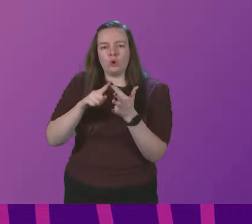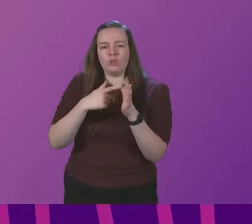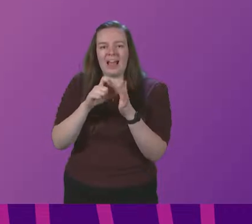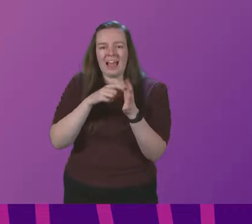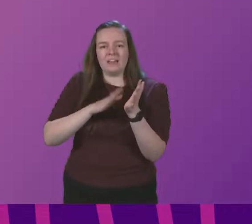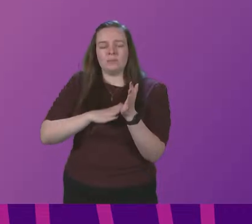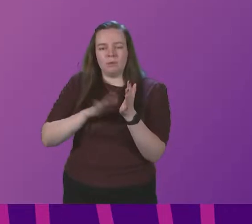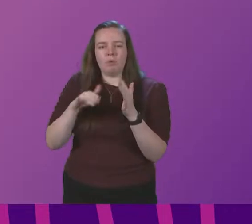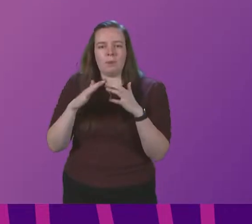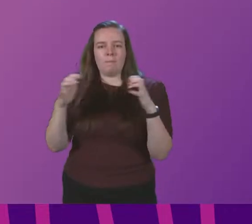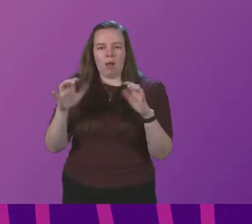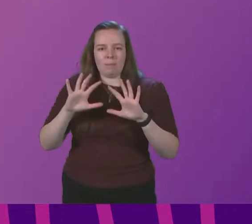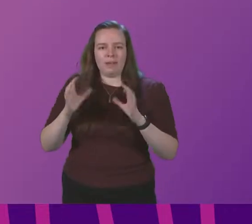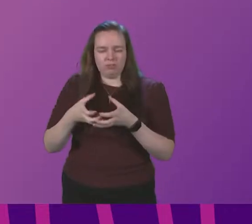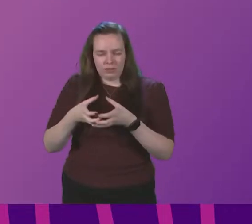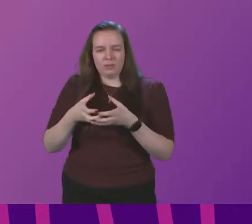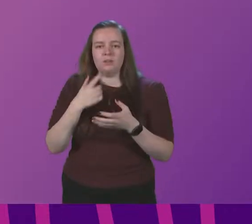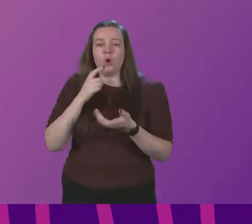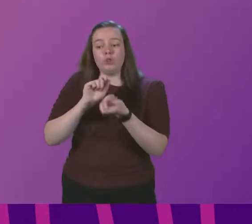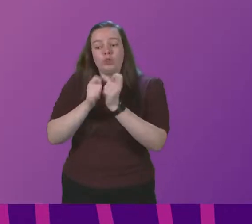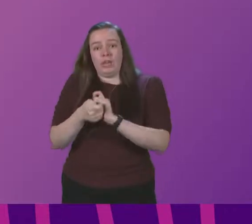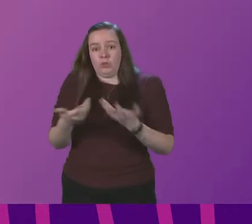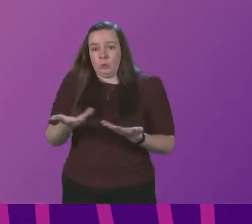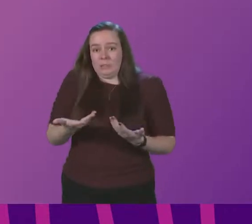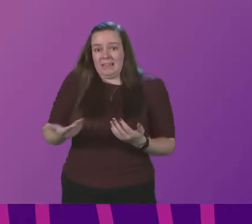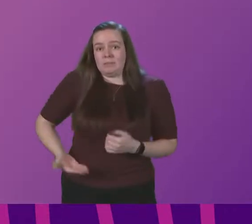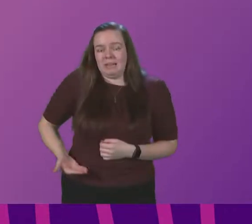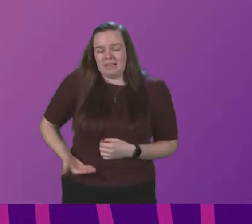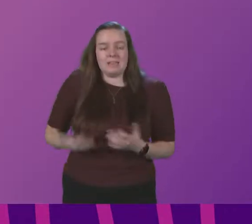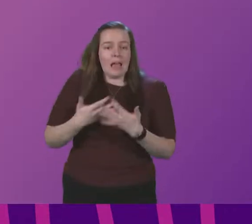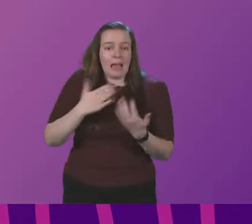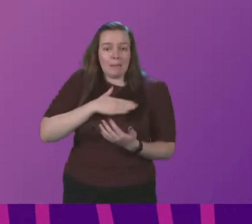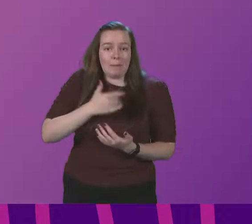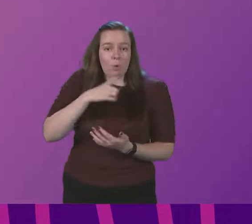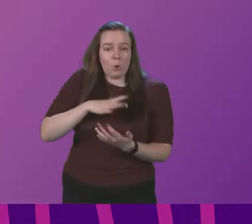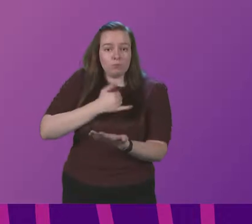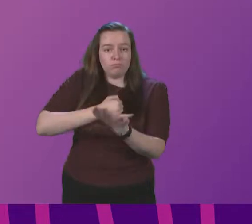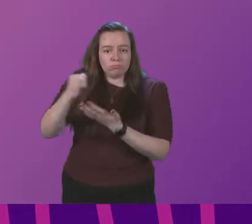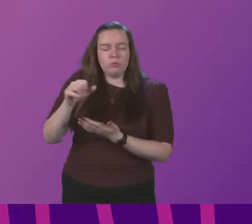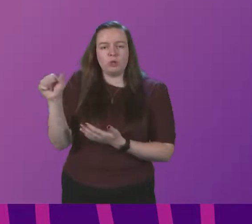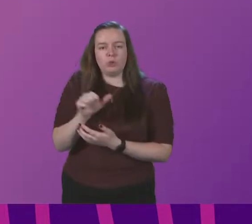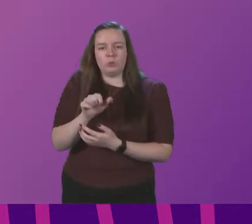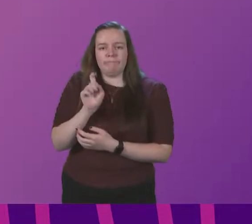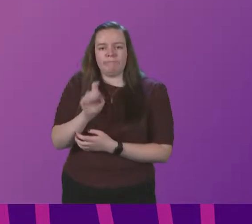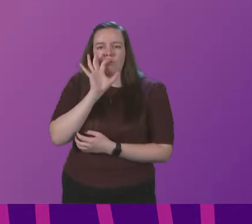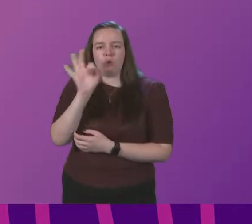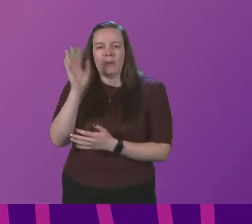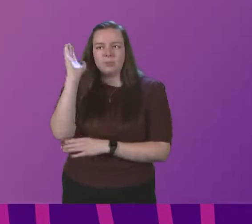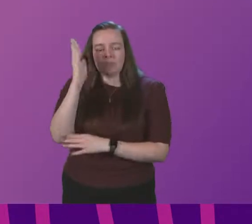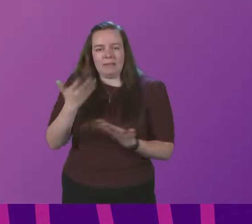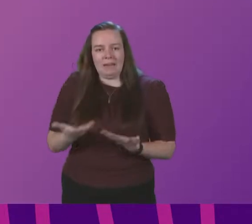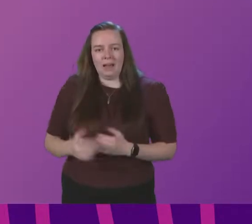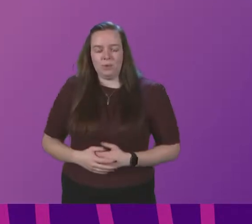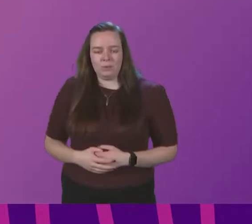Parliamentary Bureau on changes to today's business. Any member who wishes to speak against the motion should press their request to speak button now.